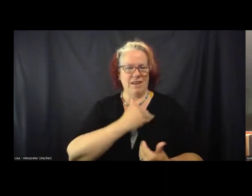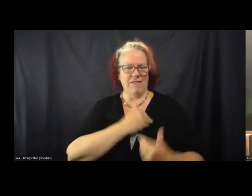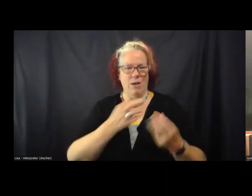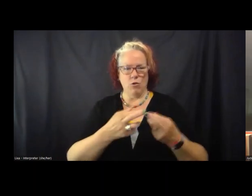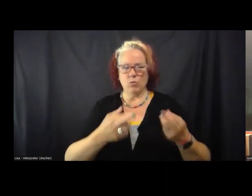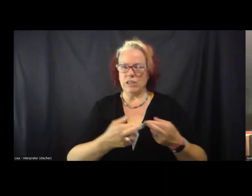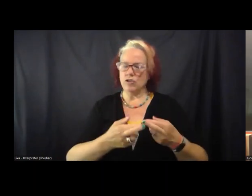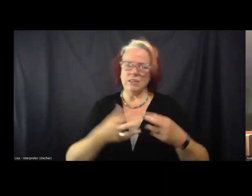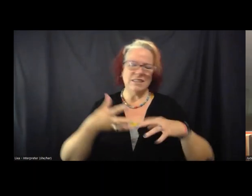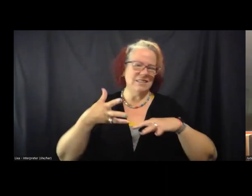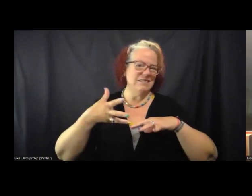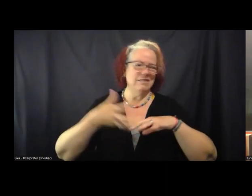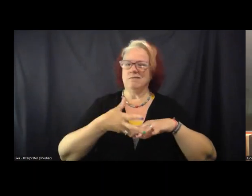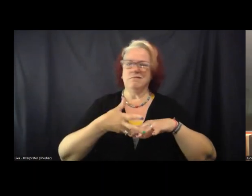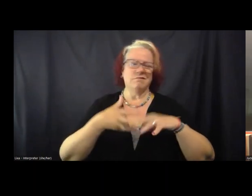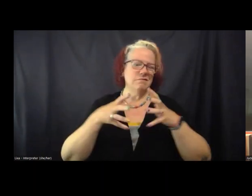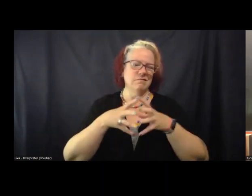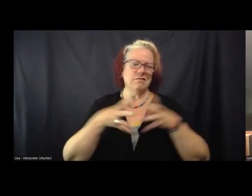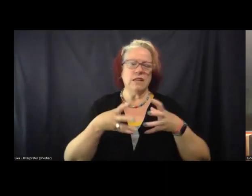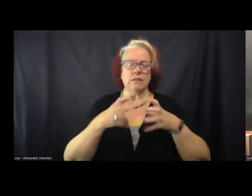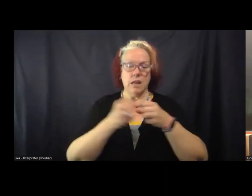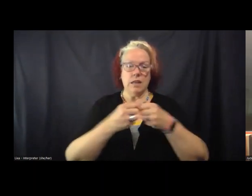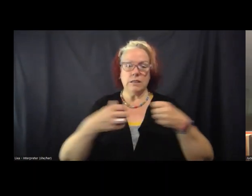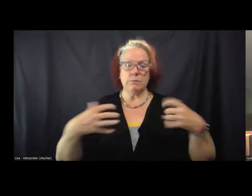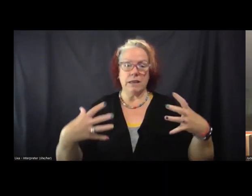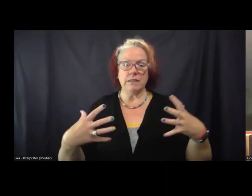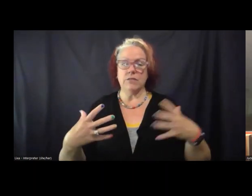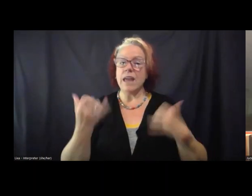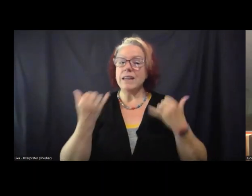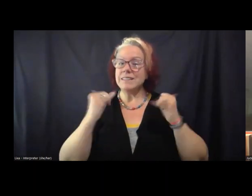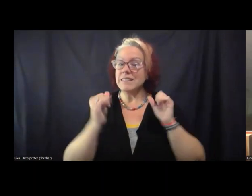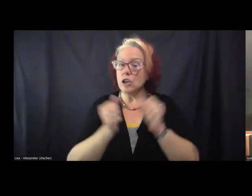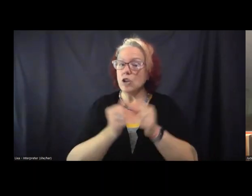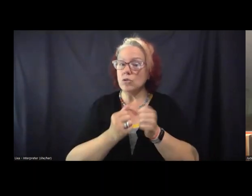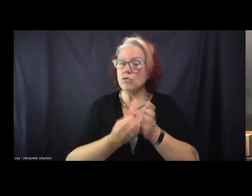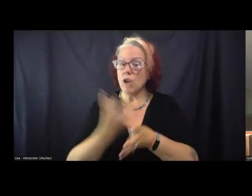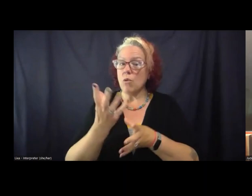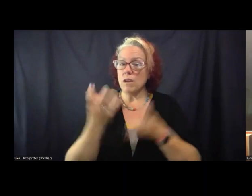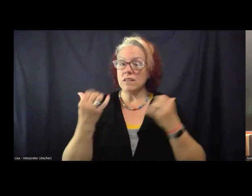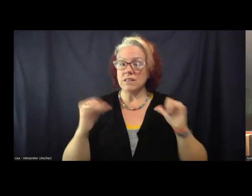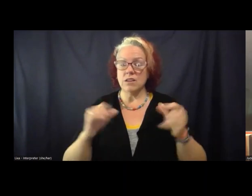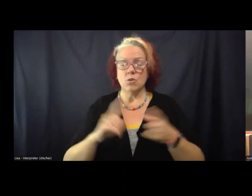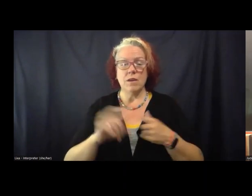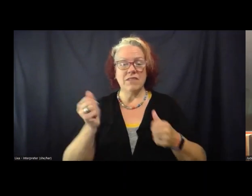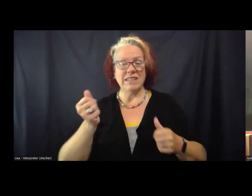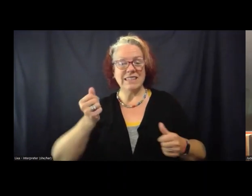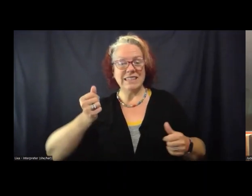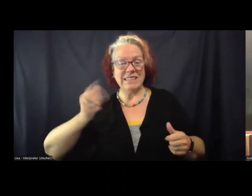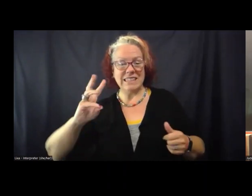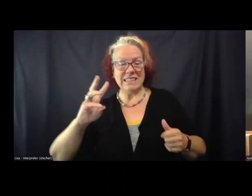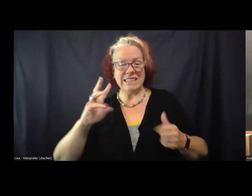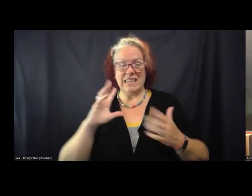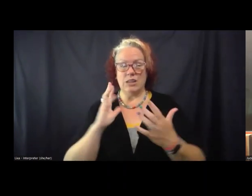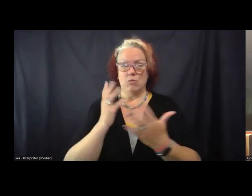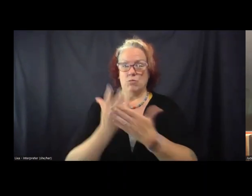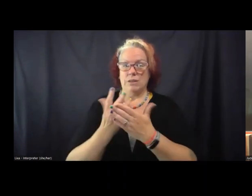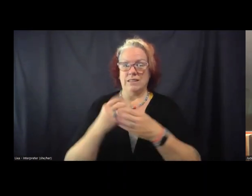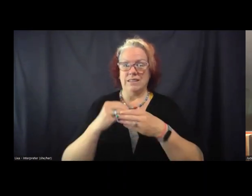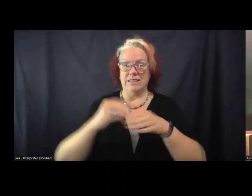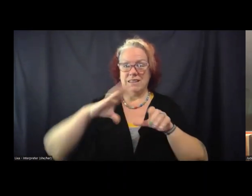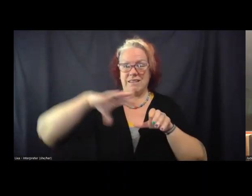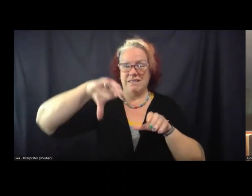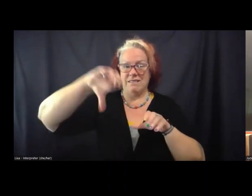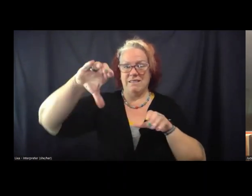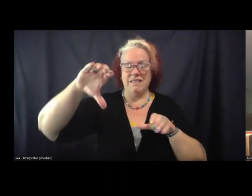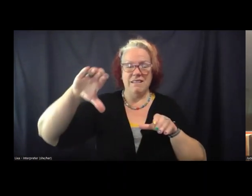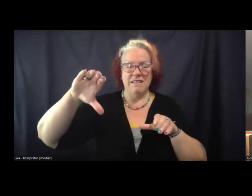expansive, and I would actually say still growing. There's 16 prisons in central Appalachia. Half